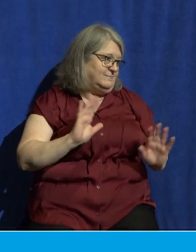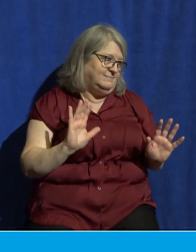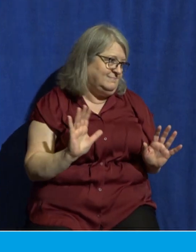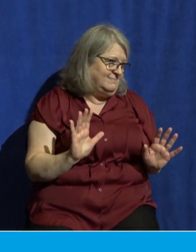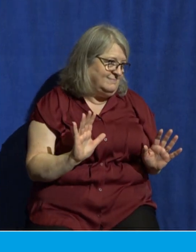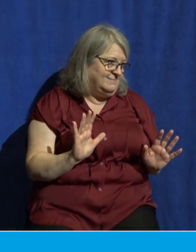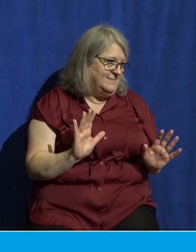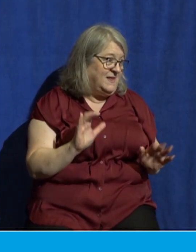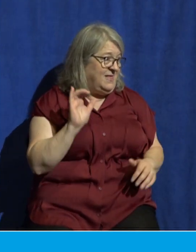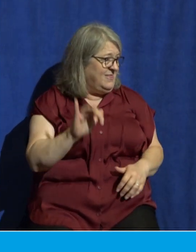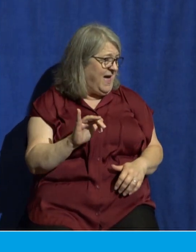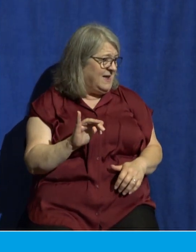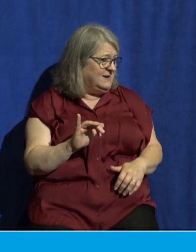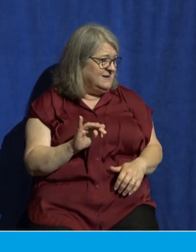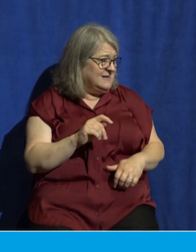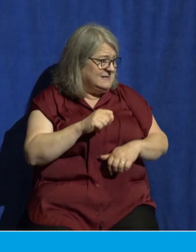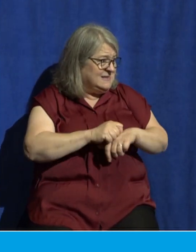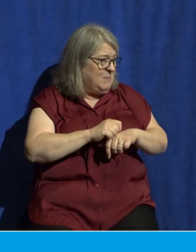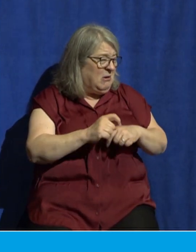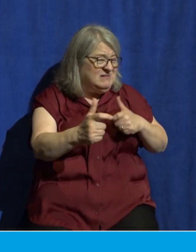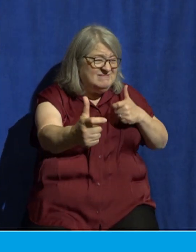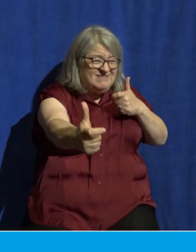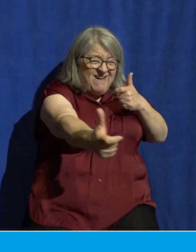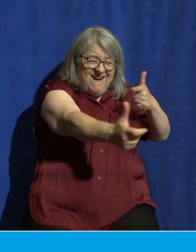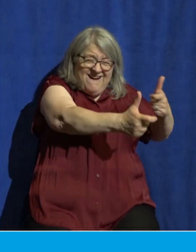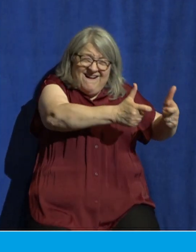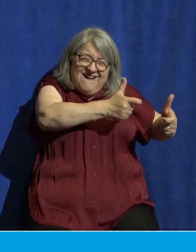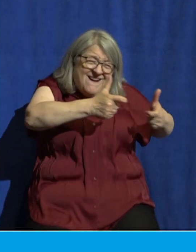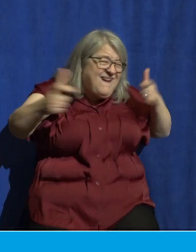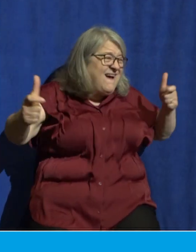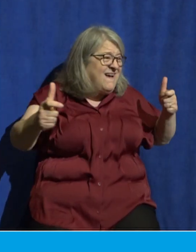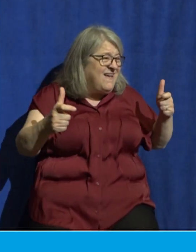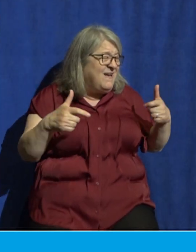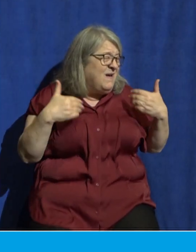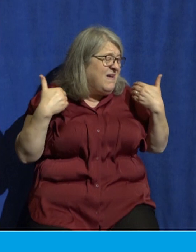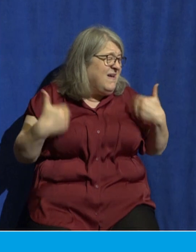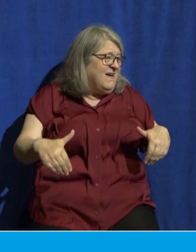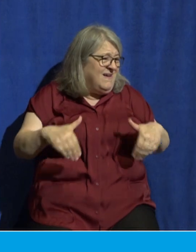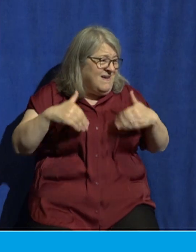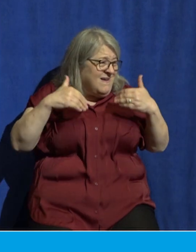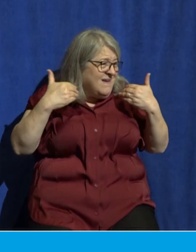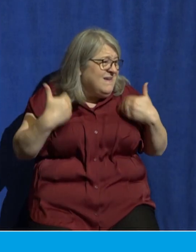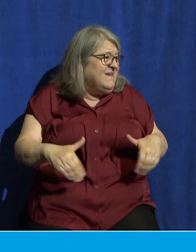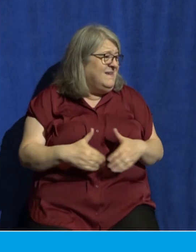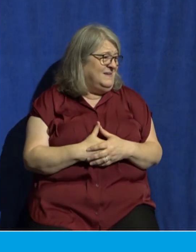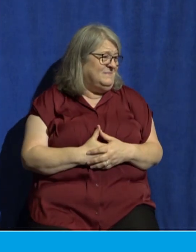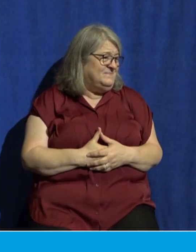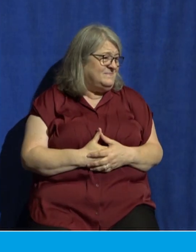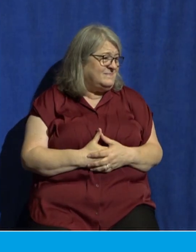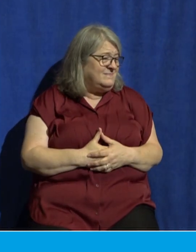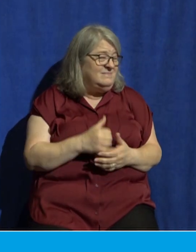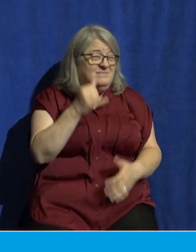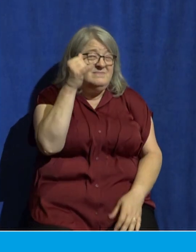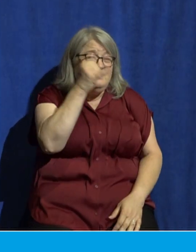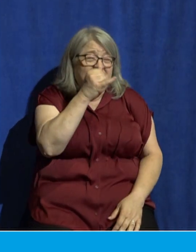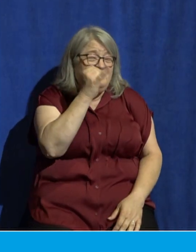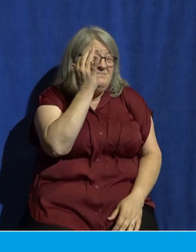campus, a whole complex. And it was stunning. The